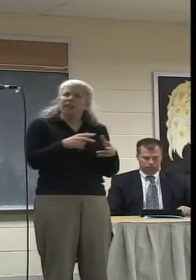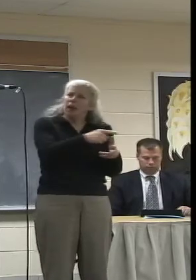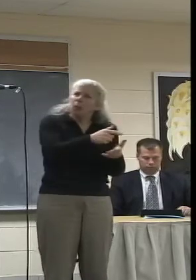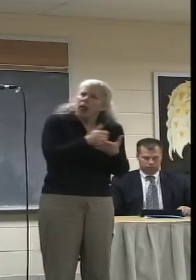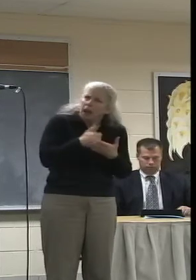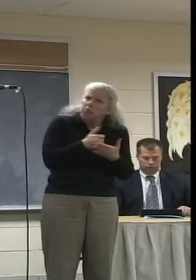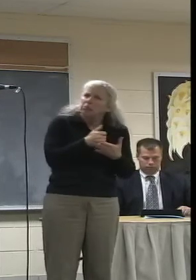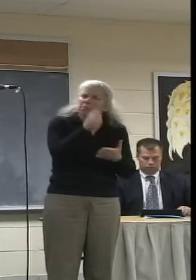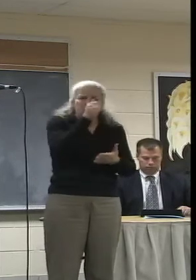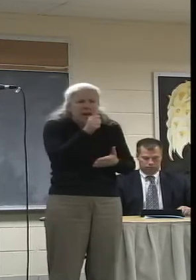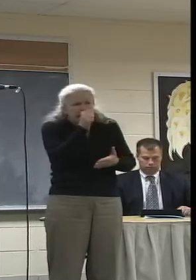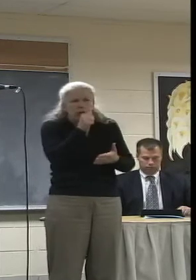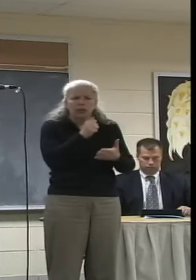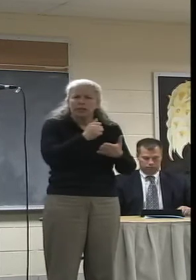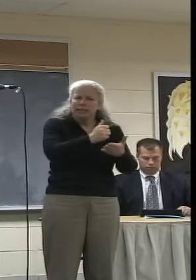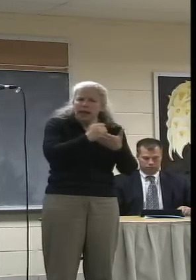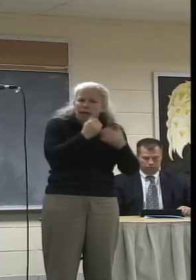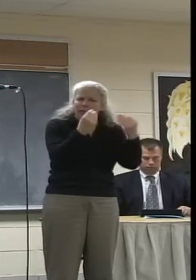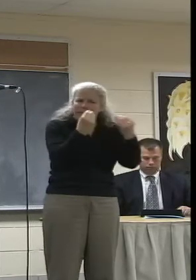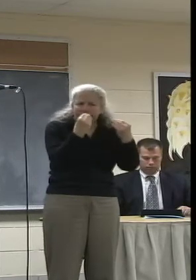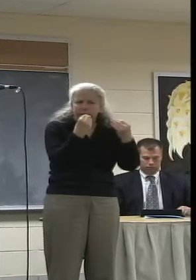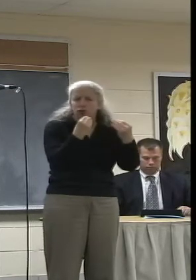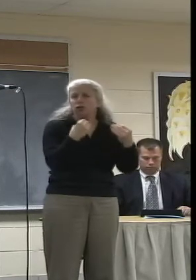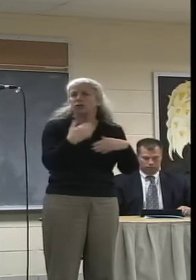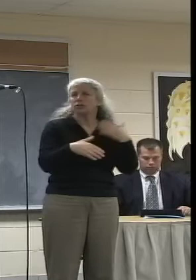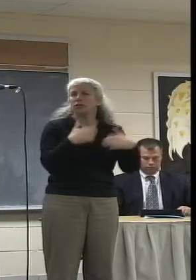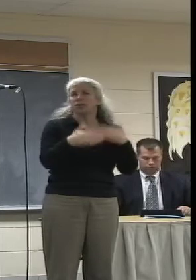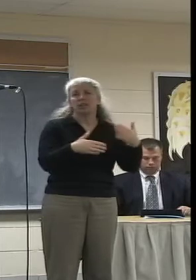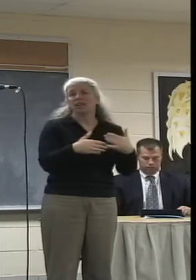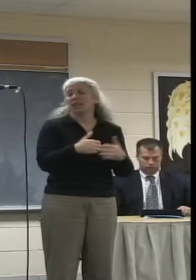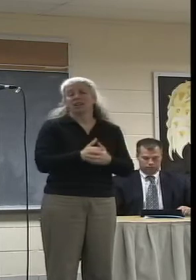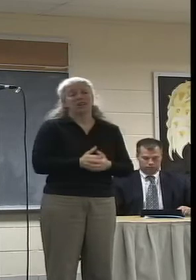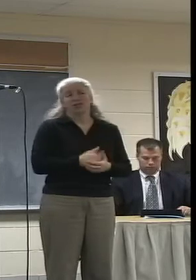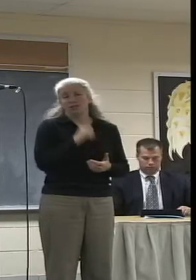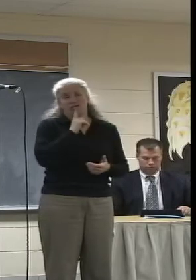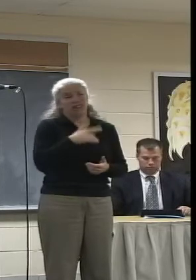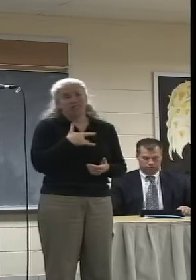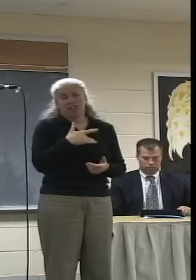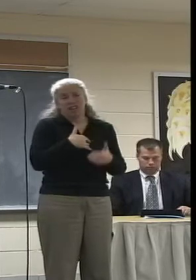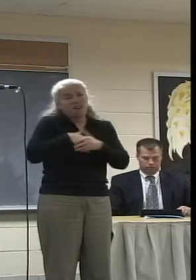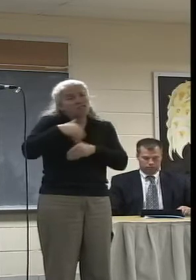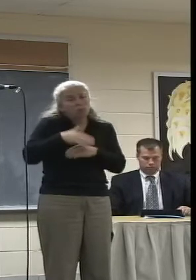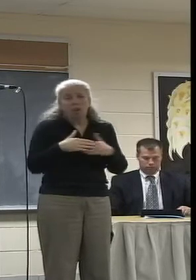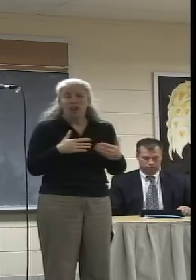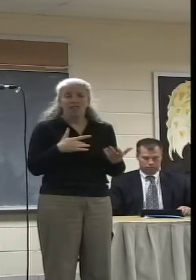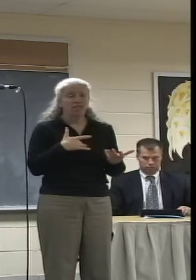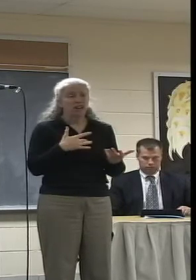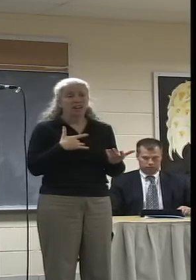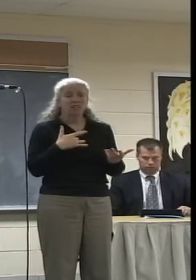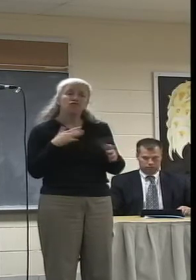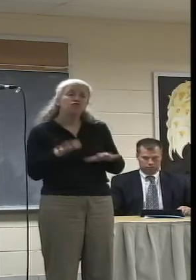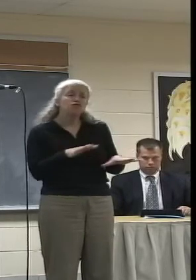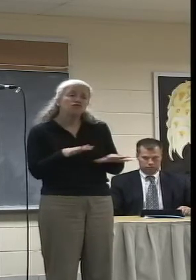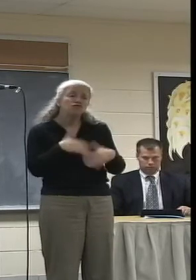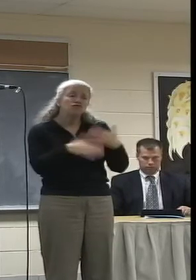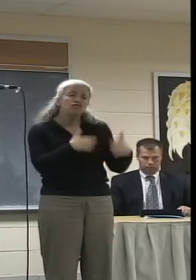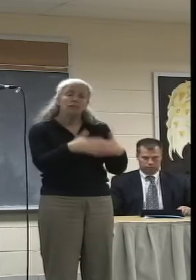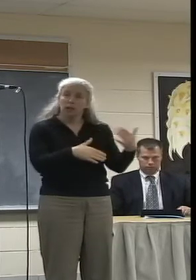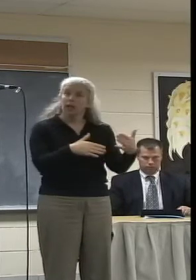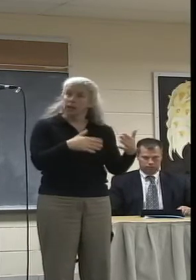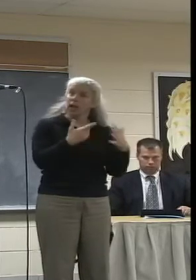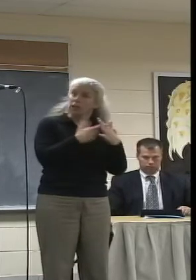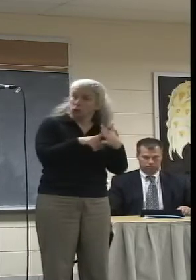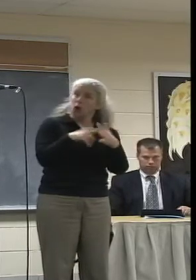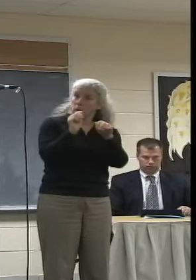just made me feel very comfortable. From that course, I ended up working in the